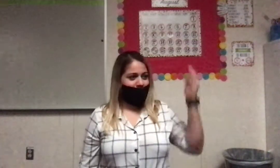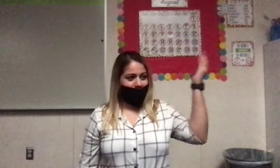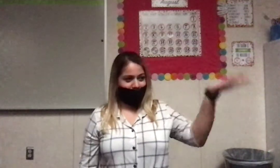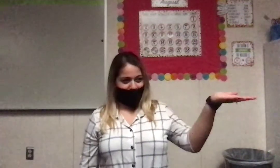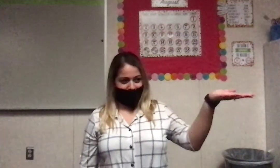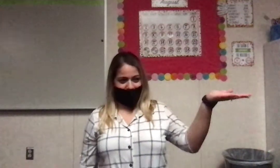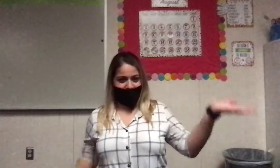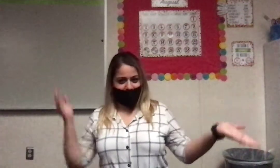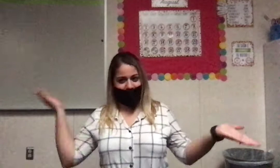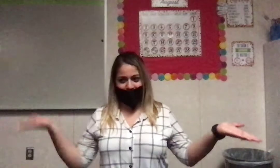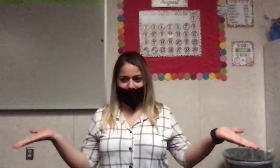Hi!